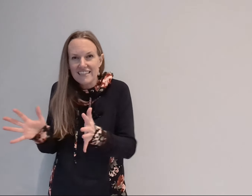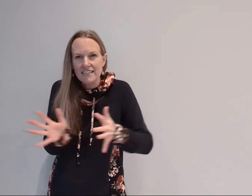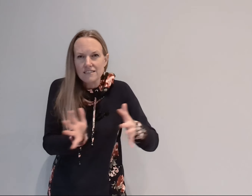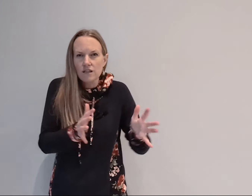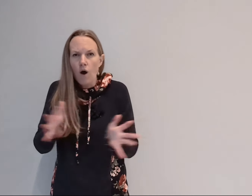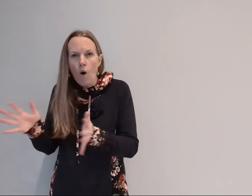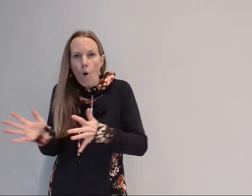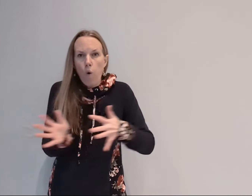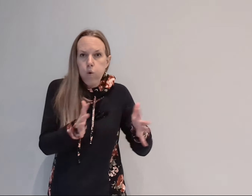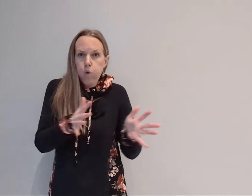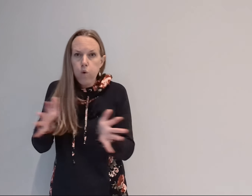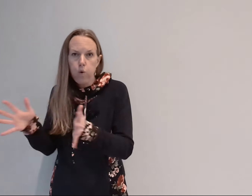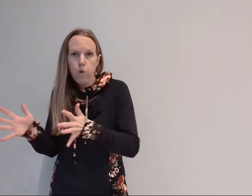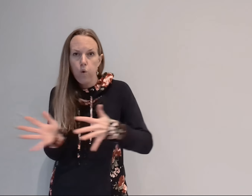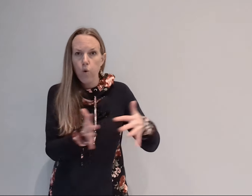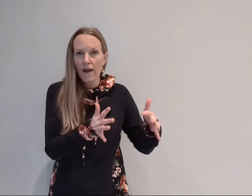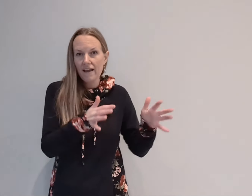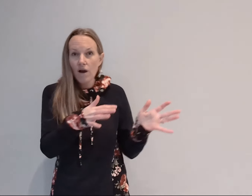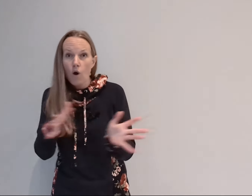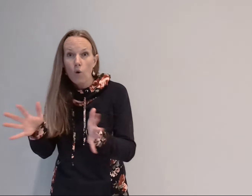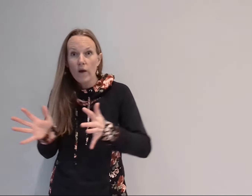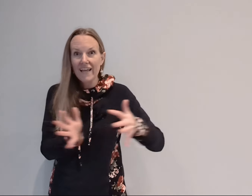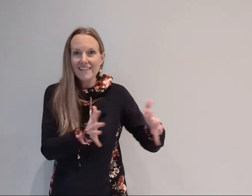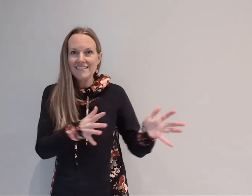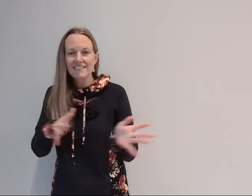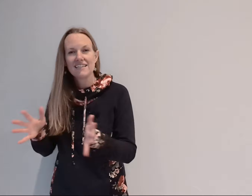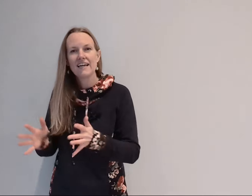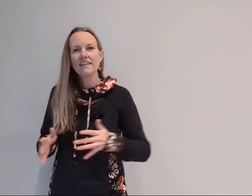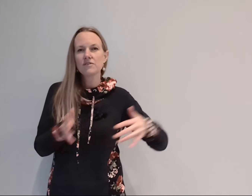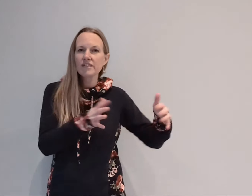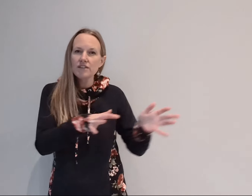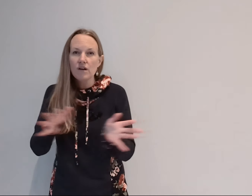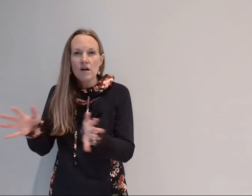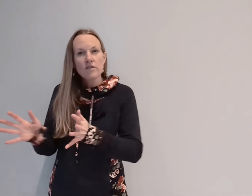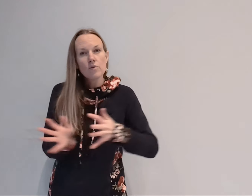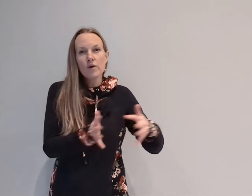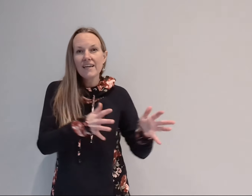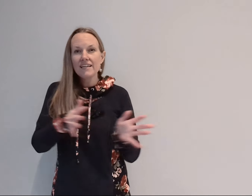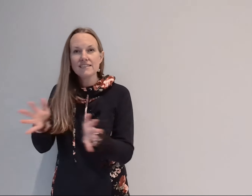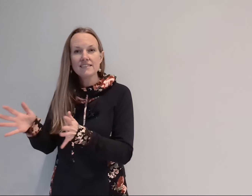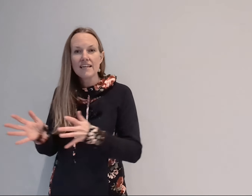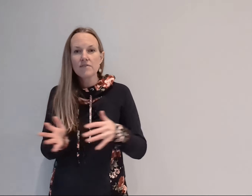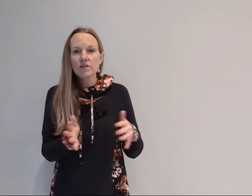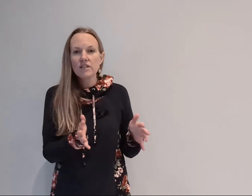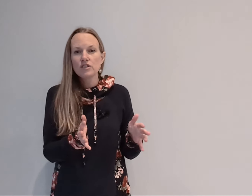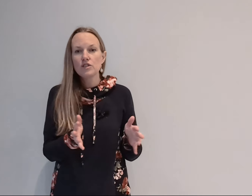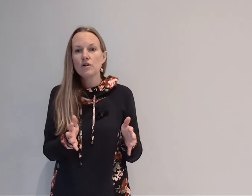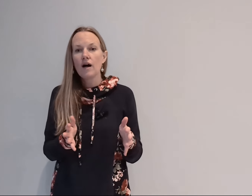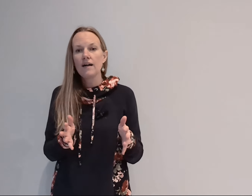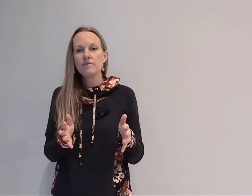like this okay wind okay so we're gonna do the wind and then we're gonna do um